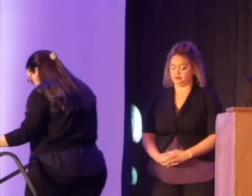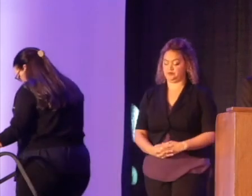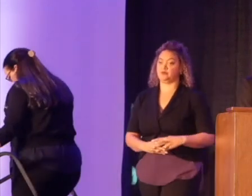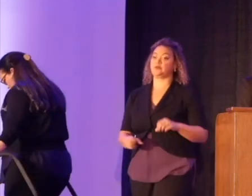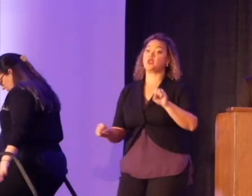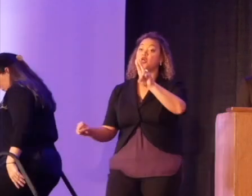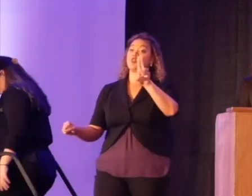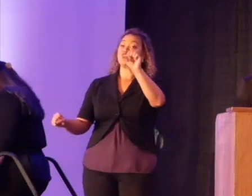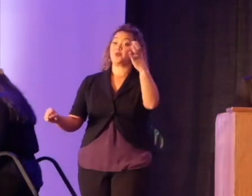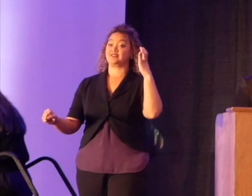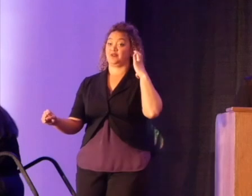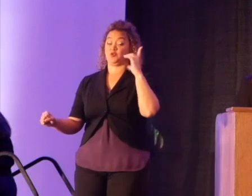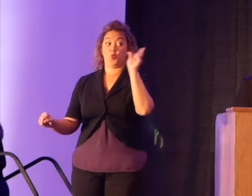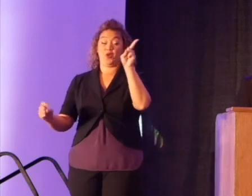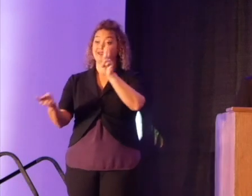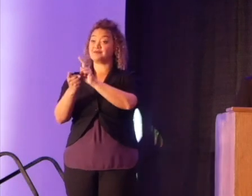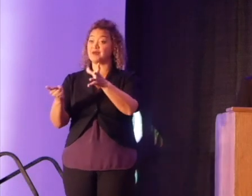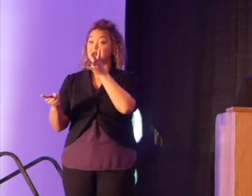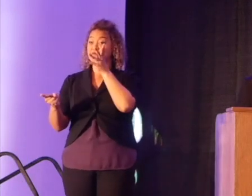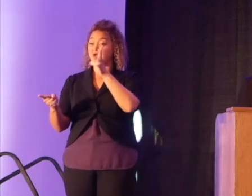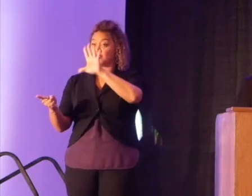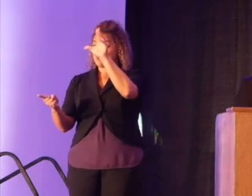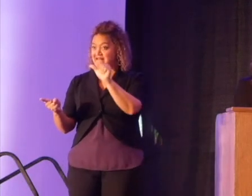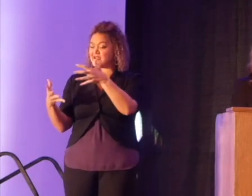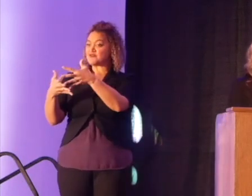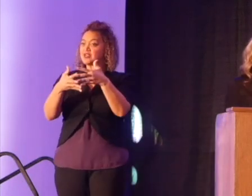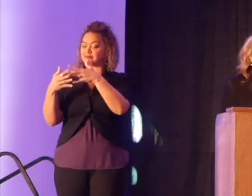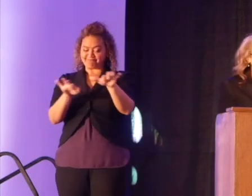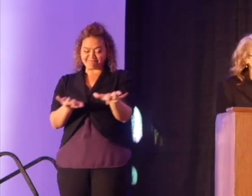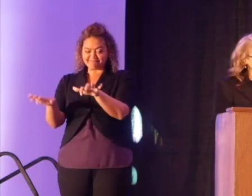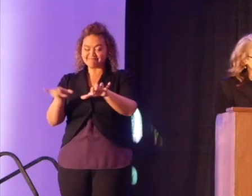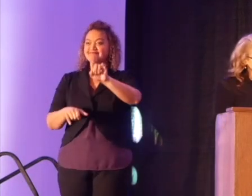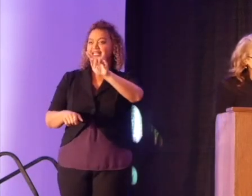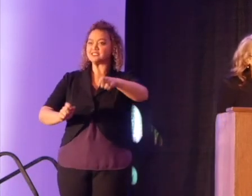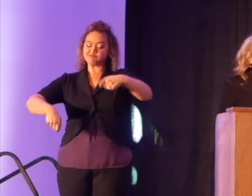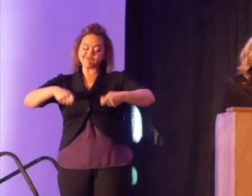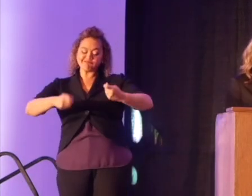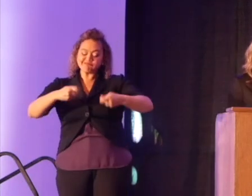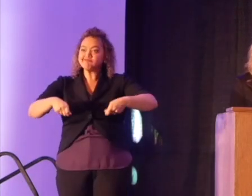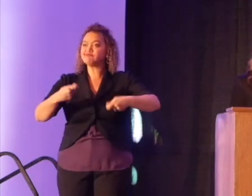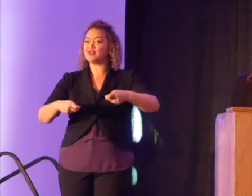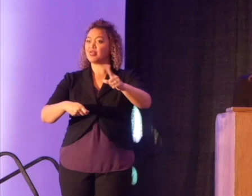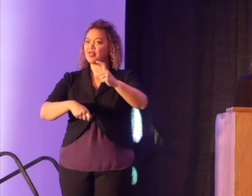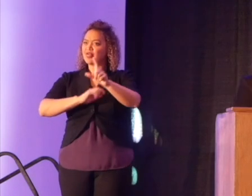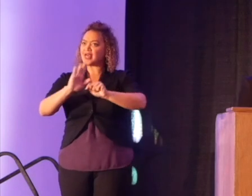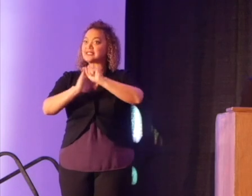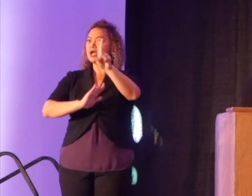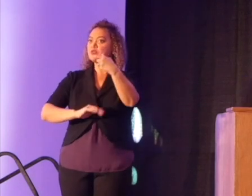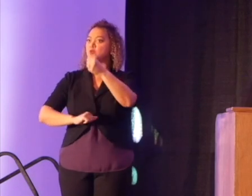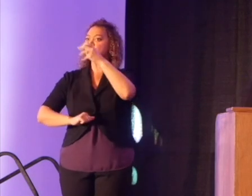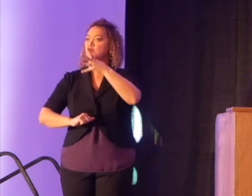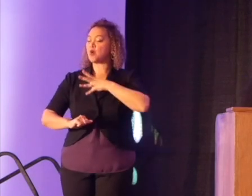my mother, an African-American pianist and steel drum player. At the time, the only woman who